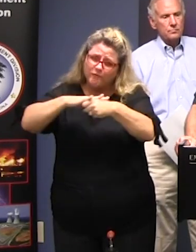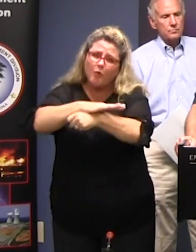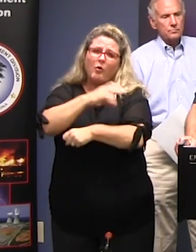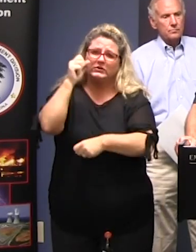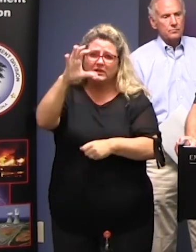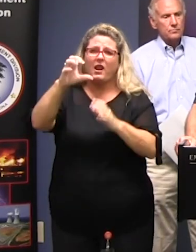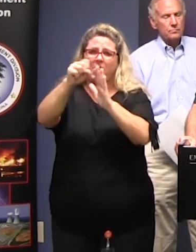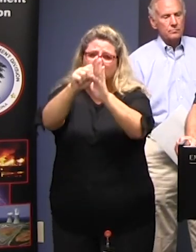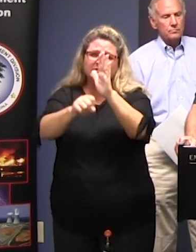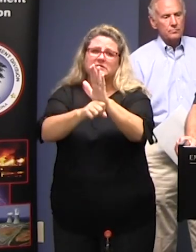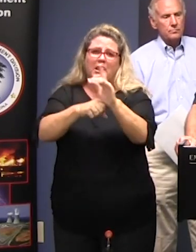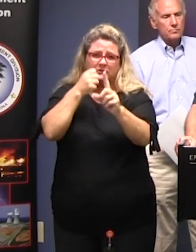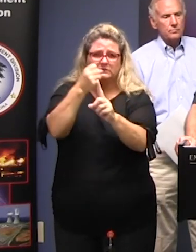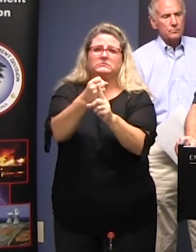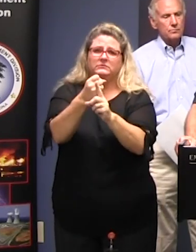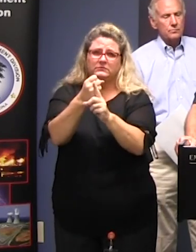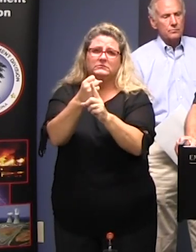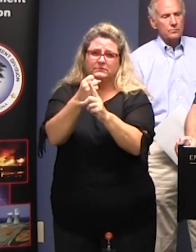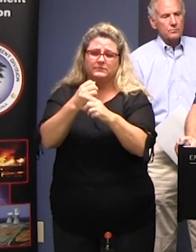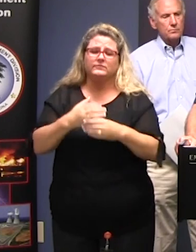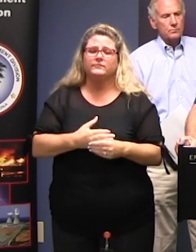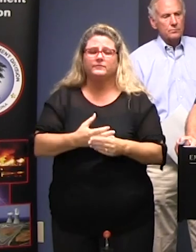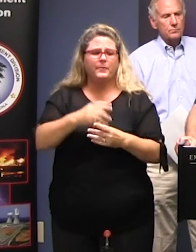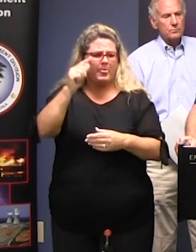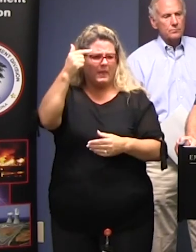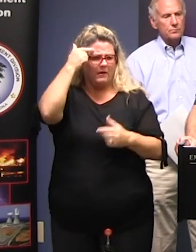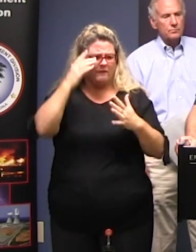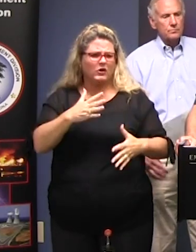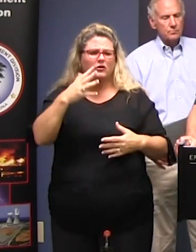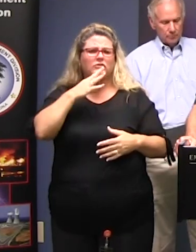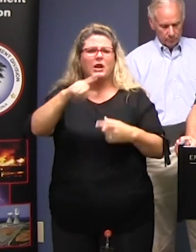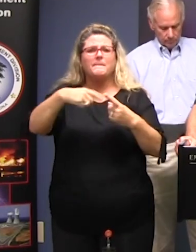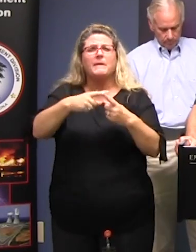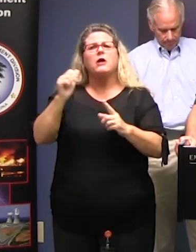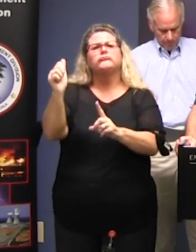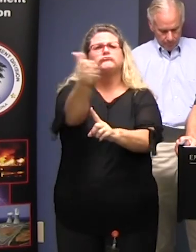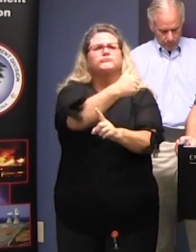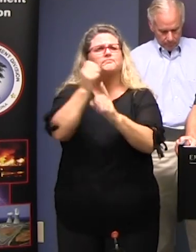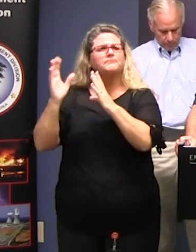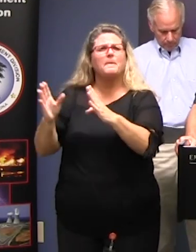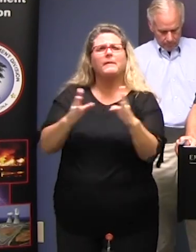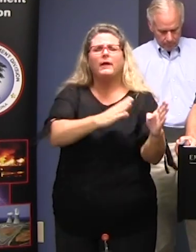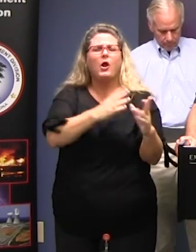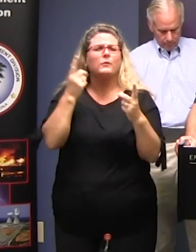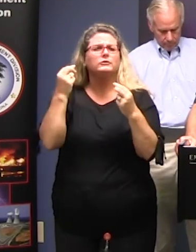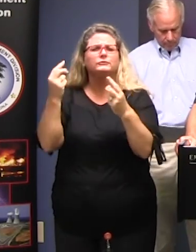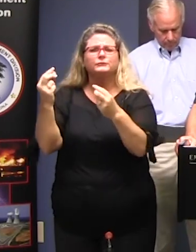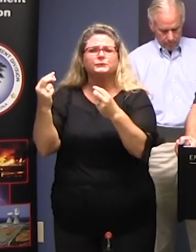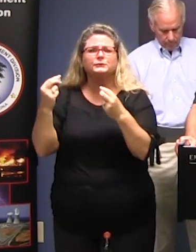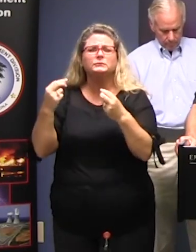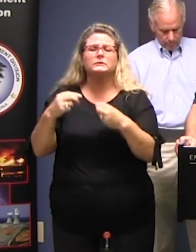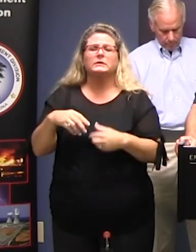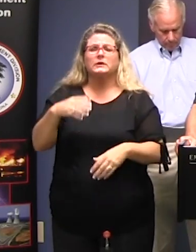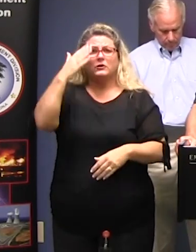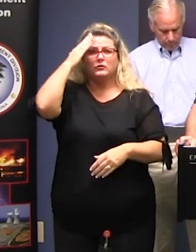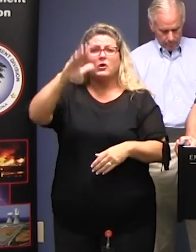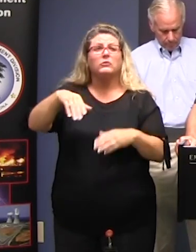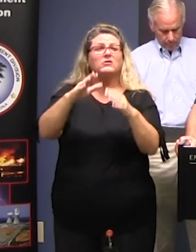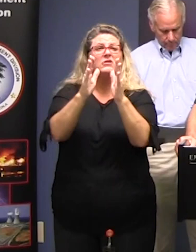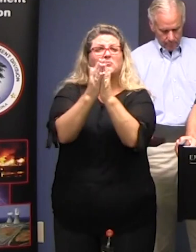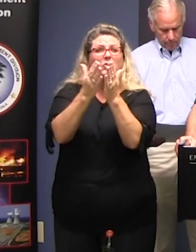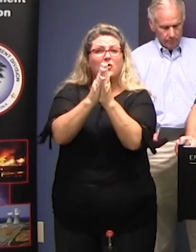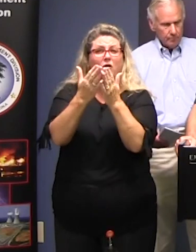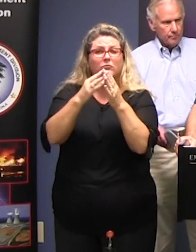and I know the the governor already mentioned about personal preparedness and and you know the the hurricane guide